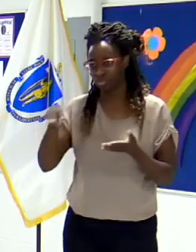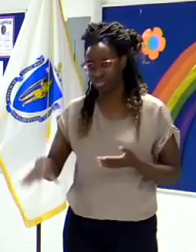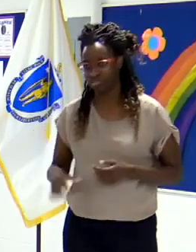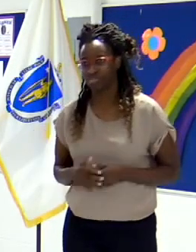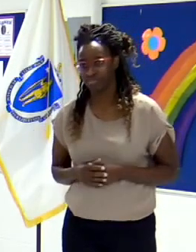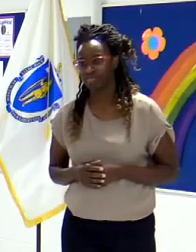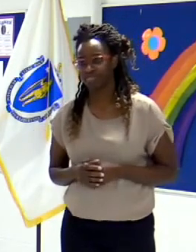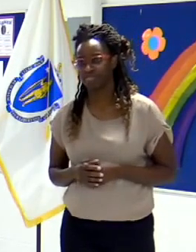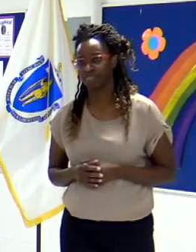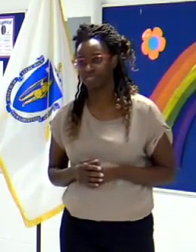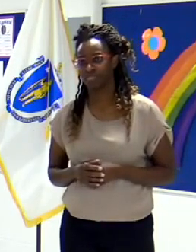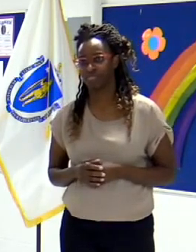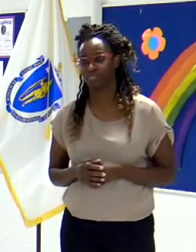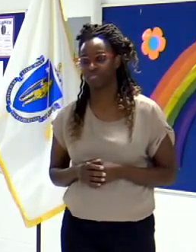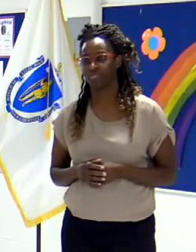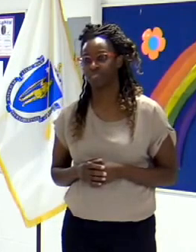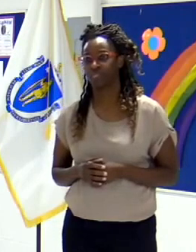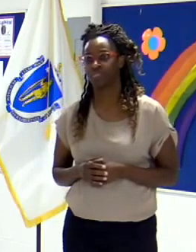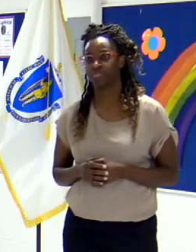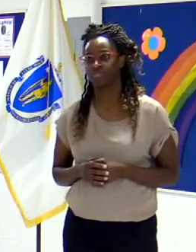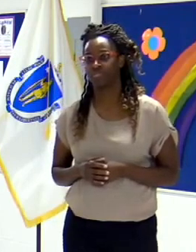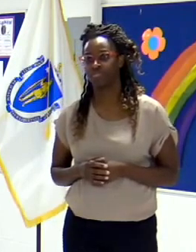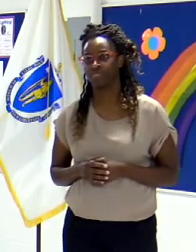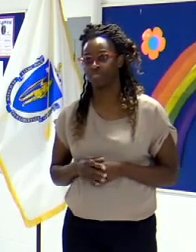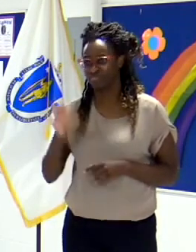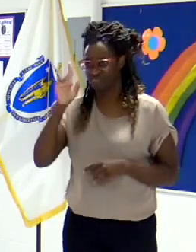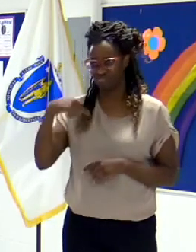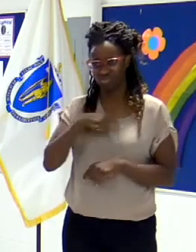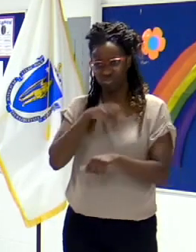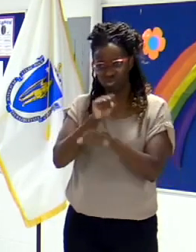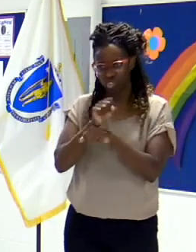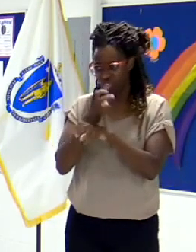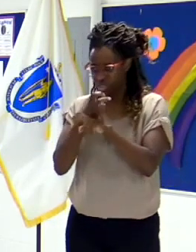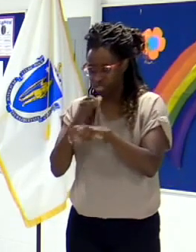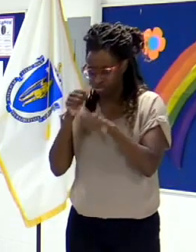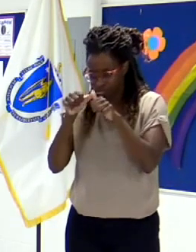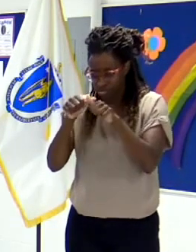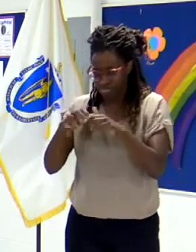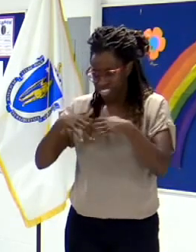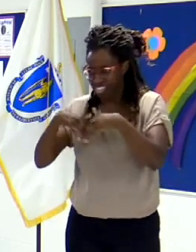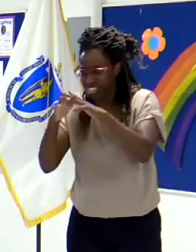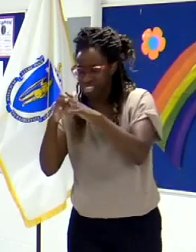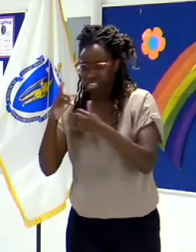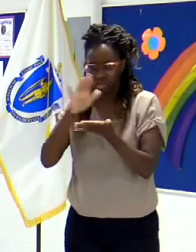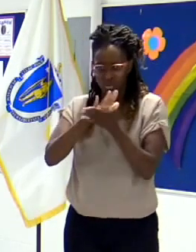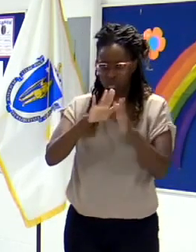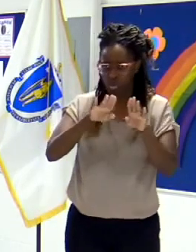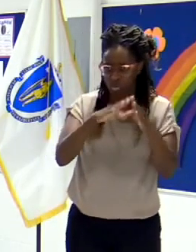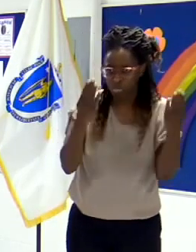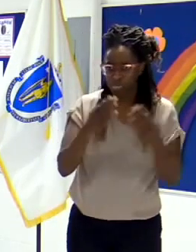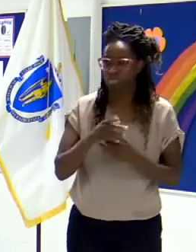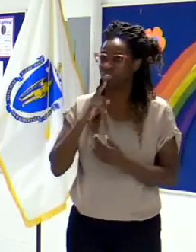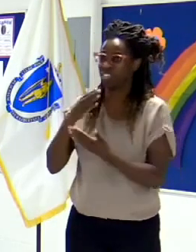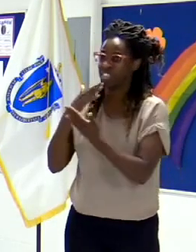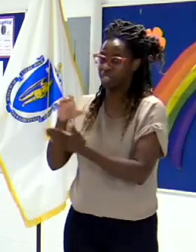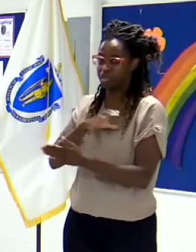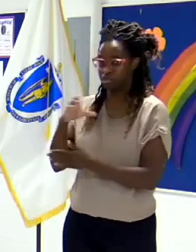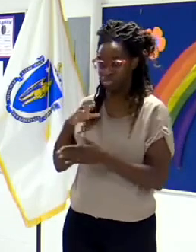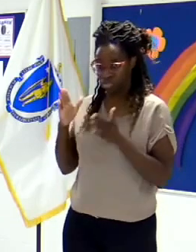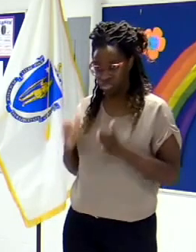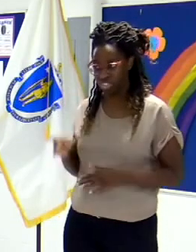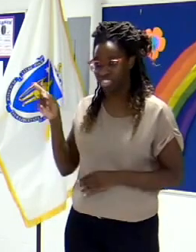educators across the Commonwealth are putting in to make this possible. So thank you, I want to thank Commissioner Riley for his leadership.